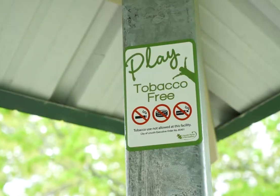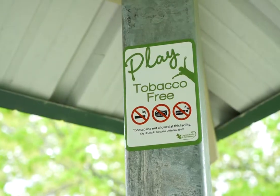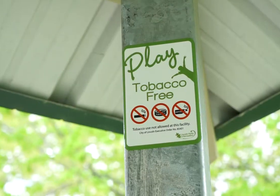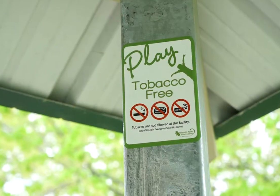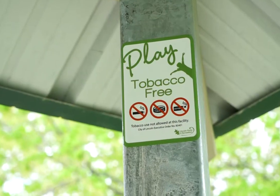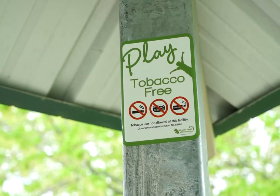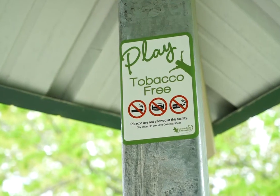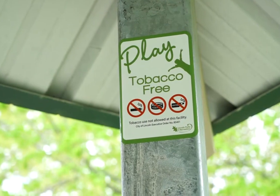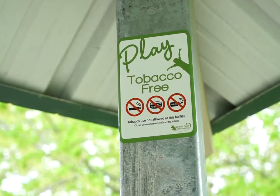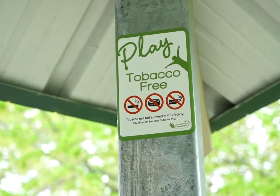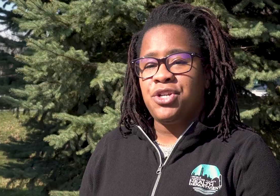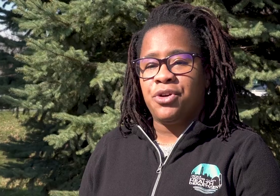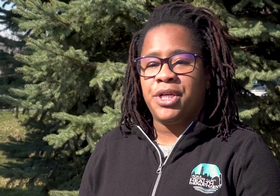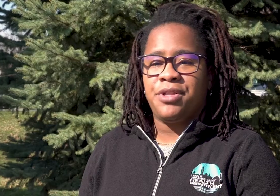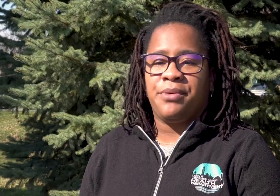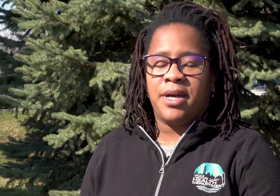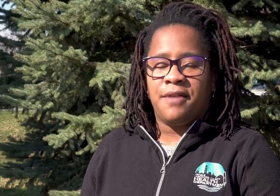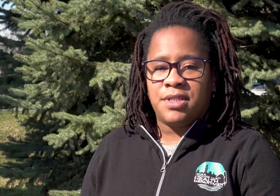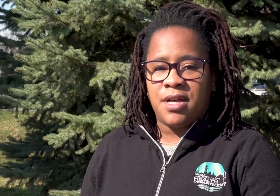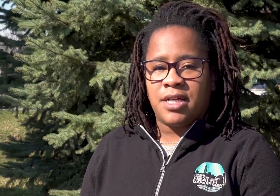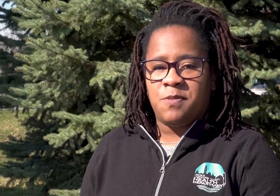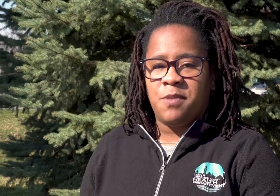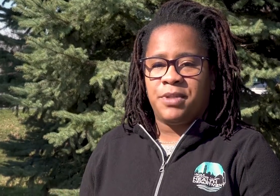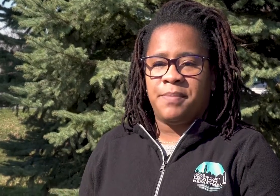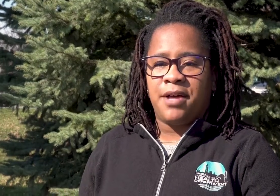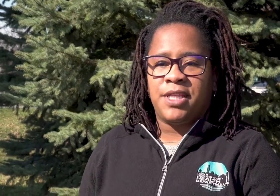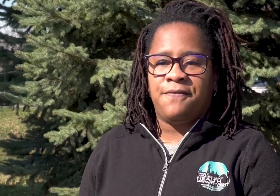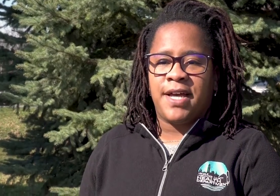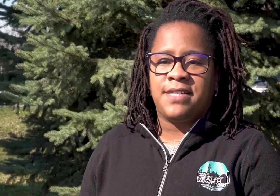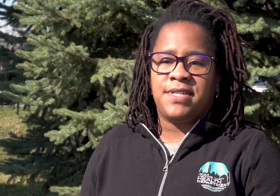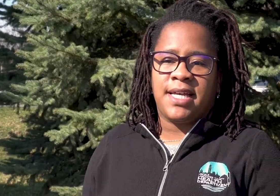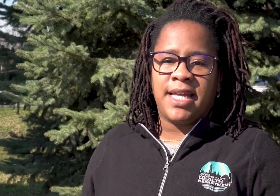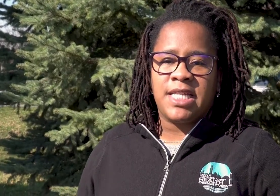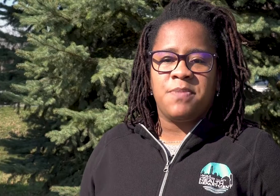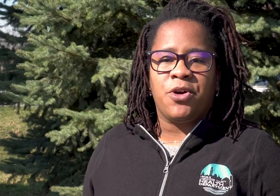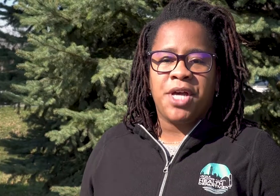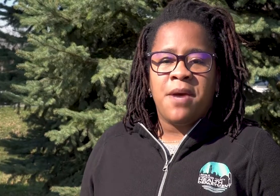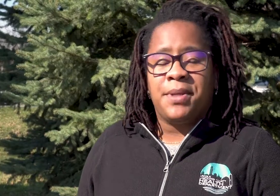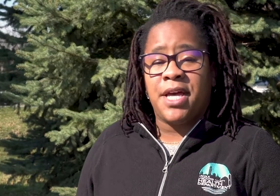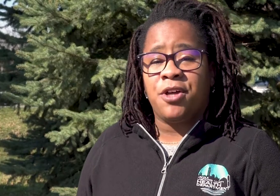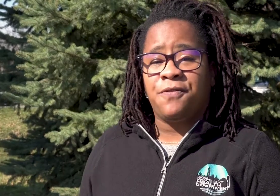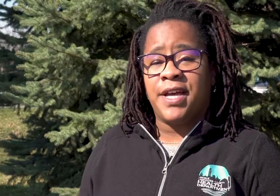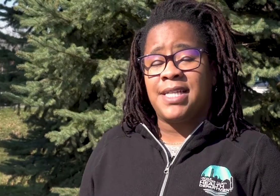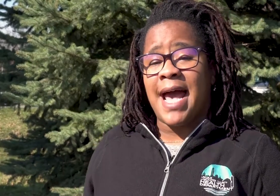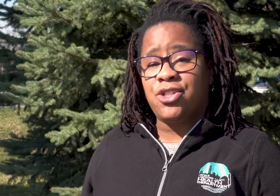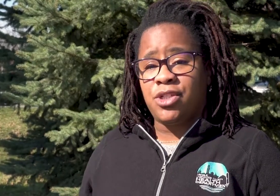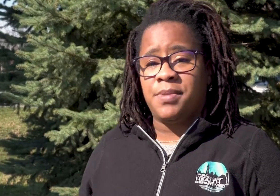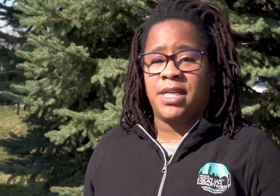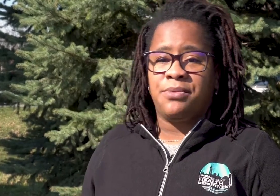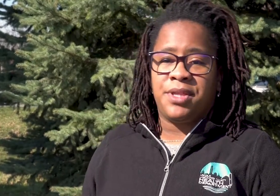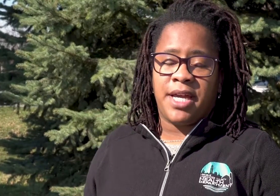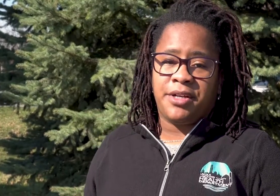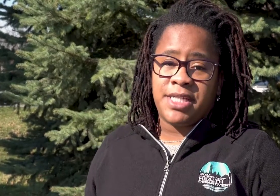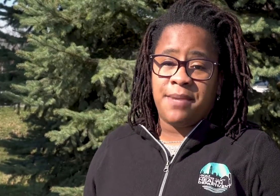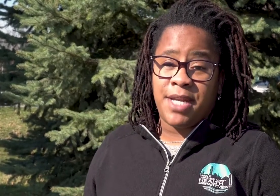cigarettes. We mentioned earlier that we often talk to people about the effects of secondhand smoke, but the health effects actually begin with air contamination.